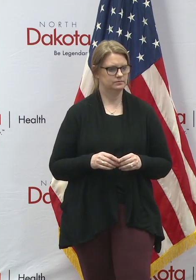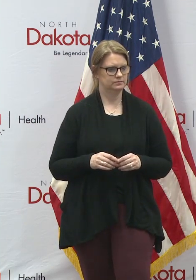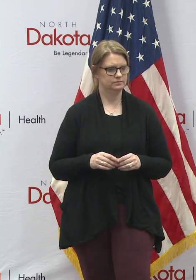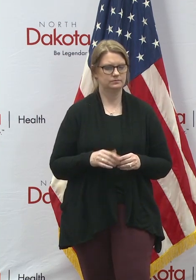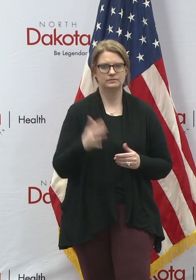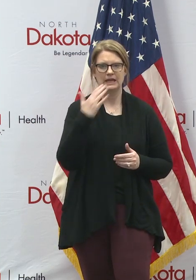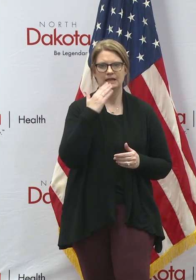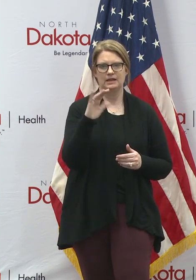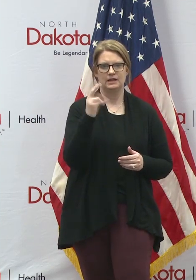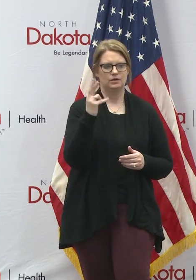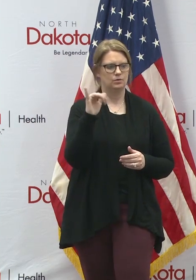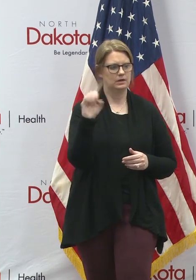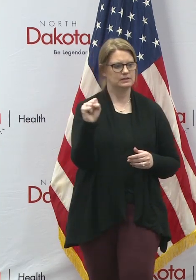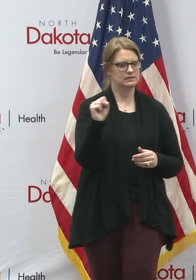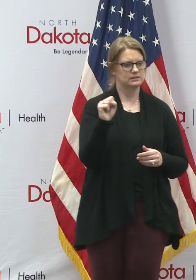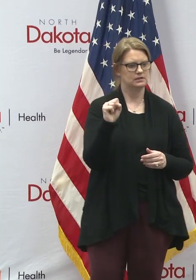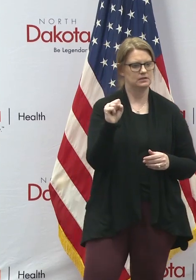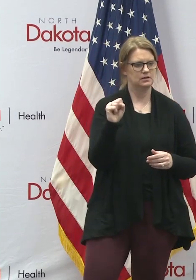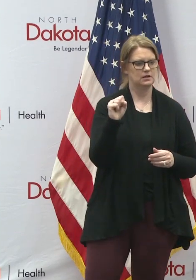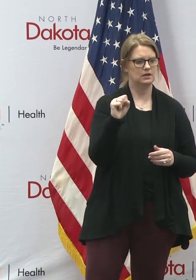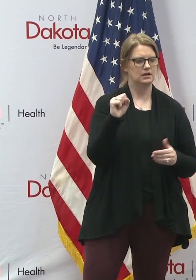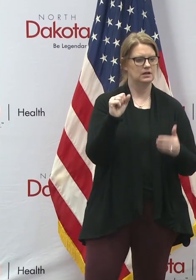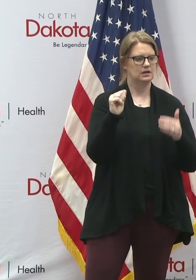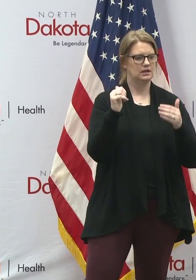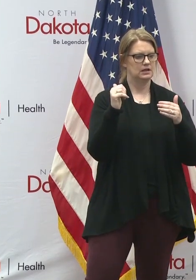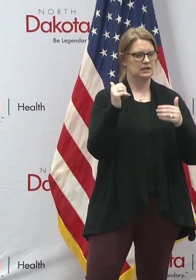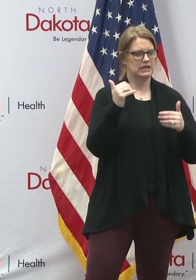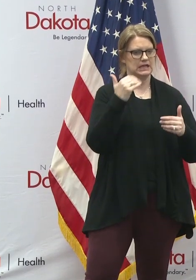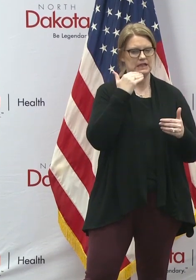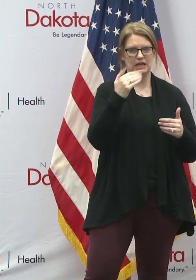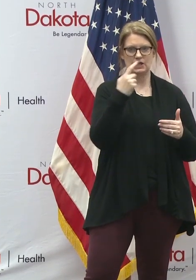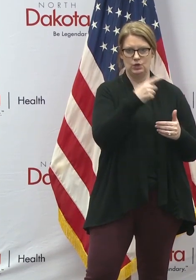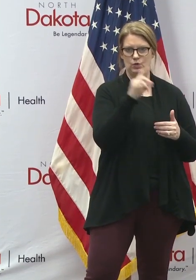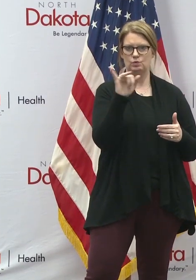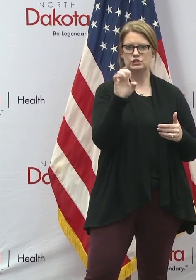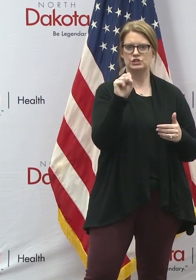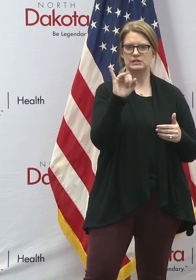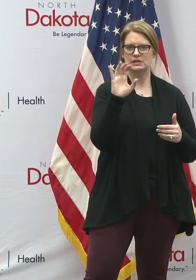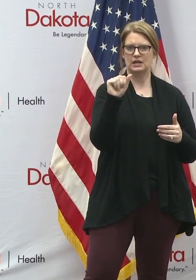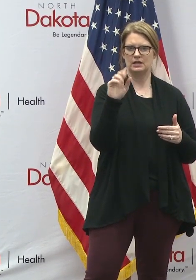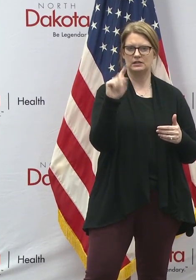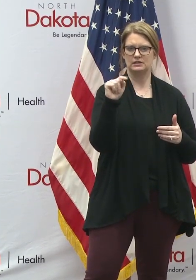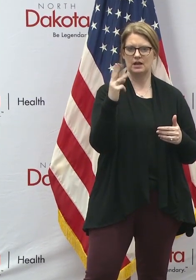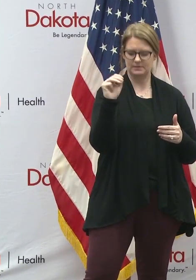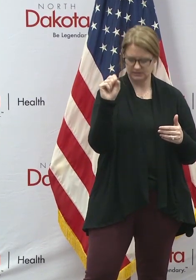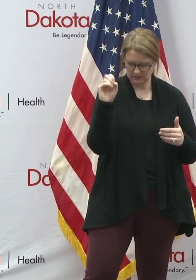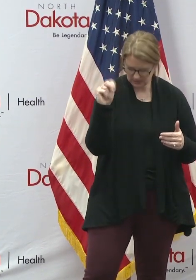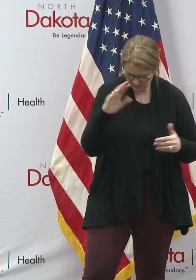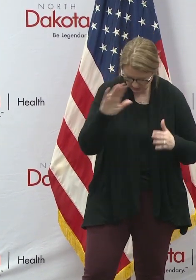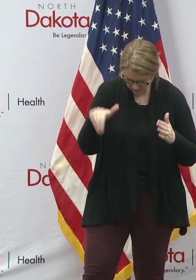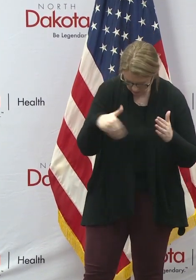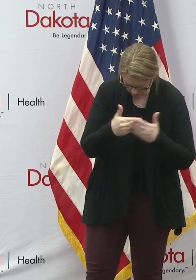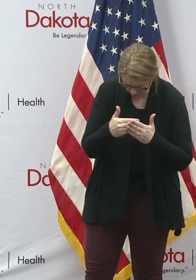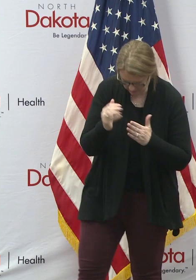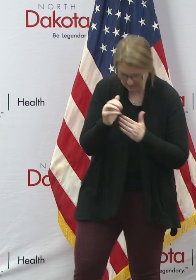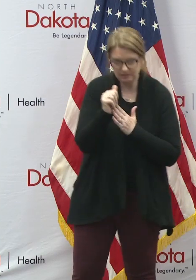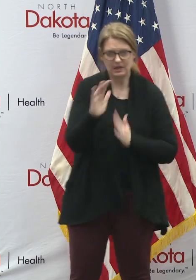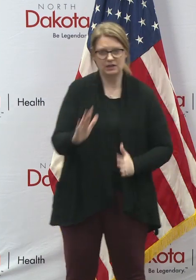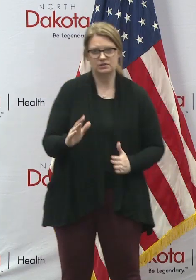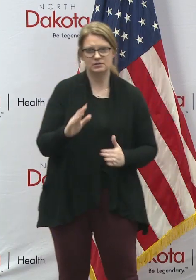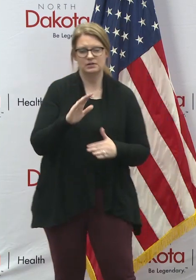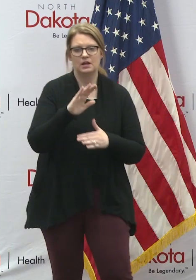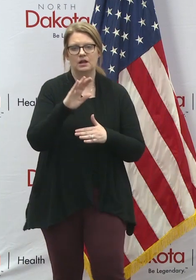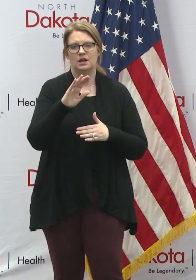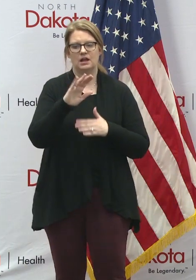Thank you, Chris, and thank you to you and Jessica Thomason and all the leaders and all the private sector